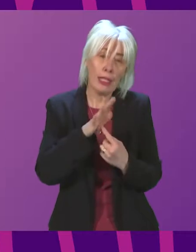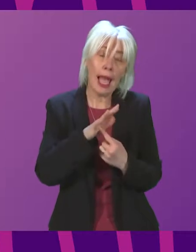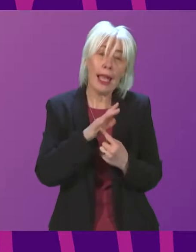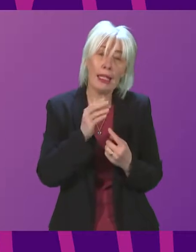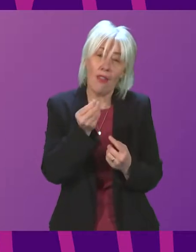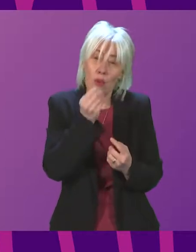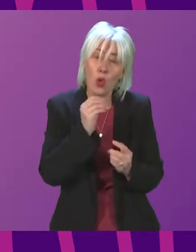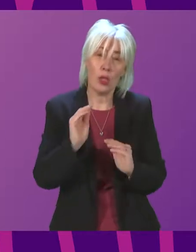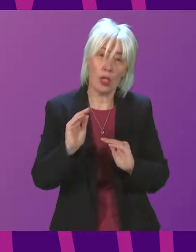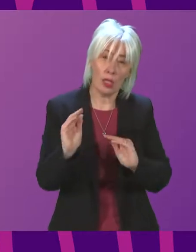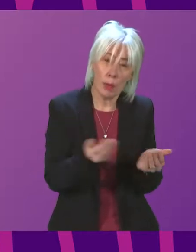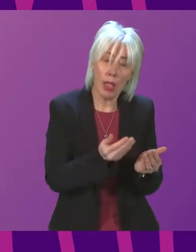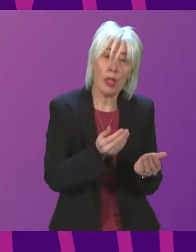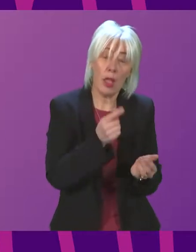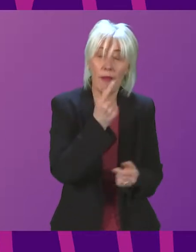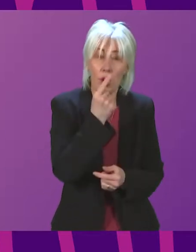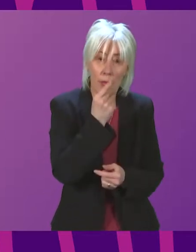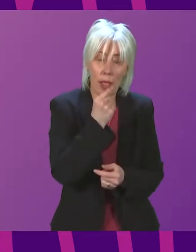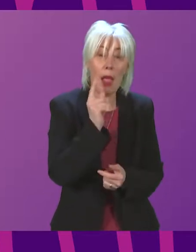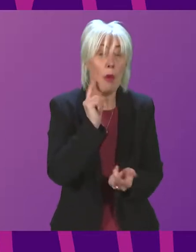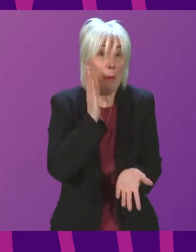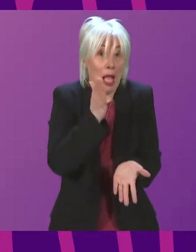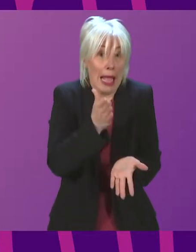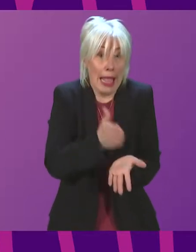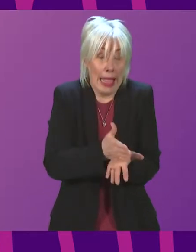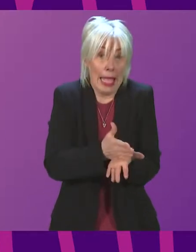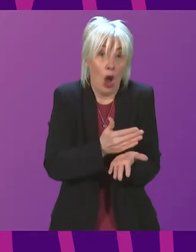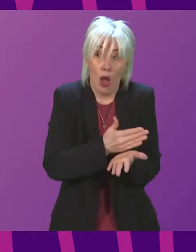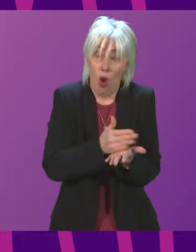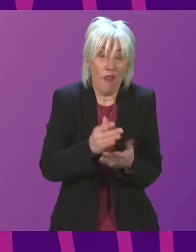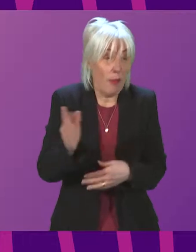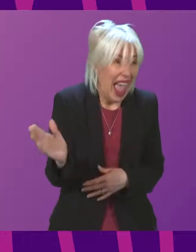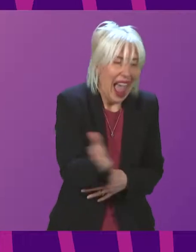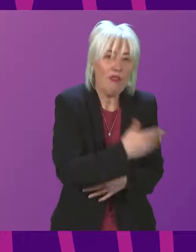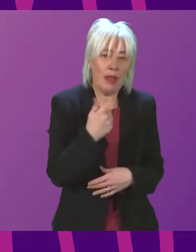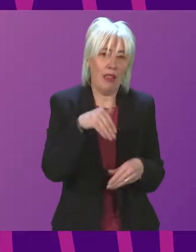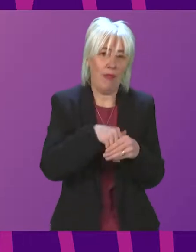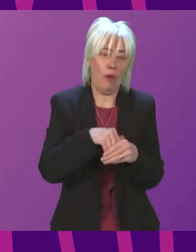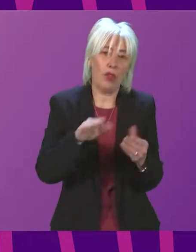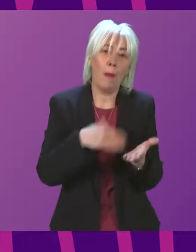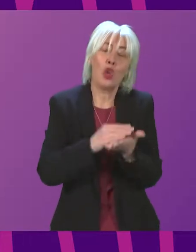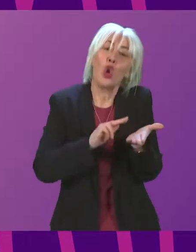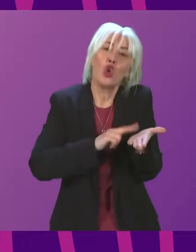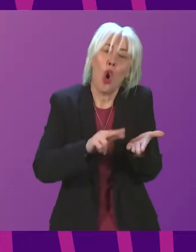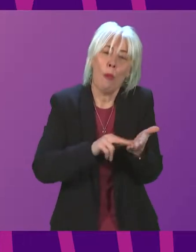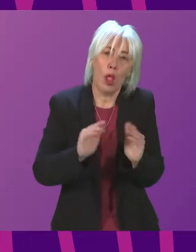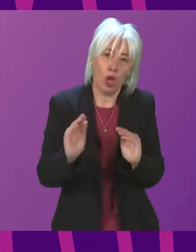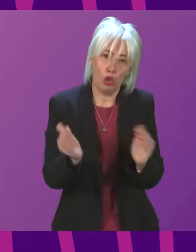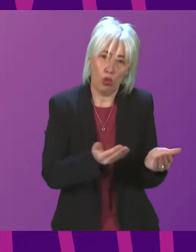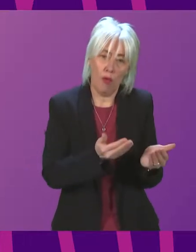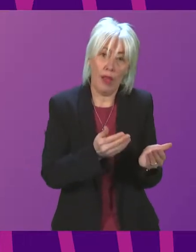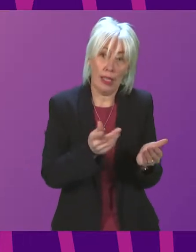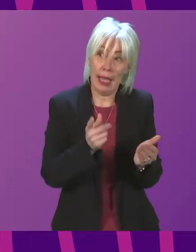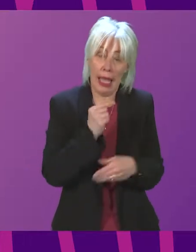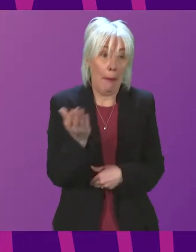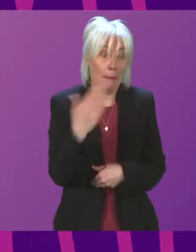to monitor the situation closely and make clear our expectations of all agencies to ensure that normal service in terms of supplies is resumed